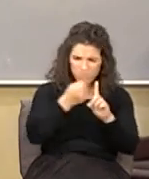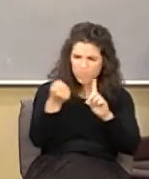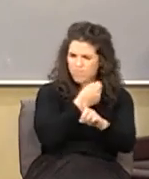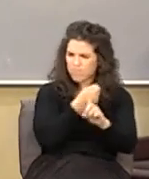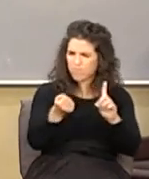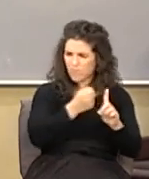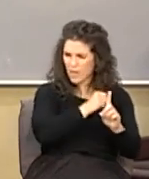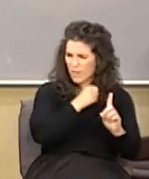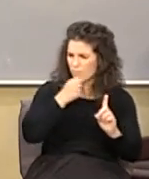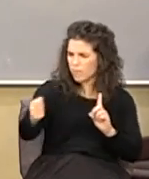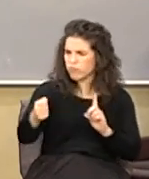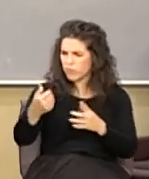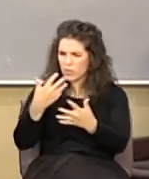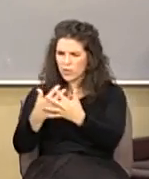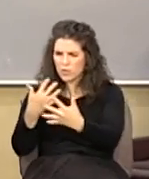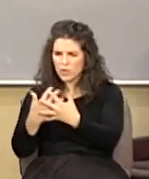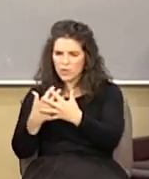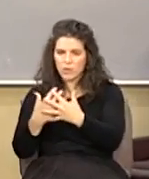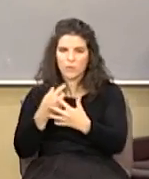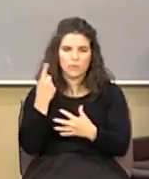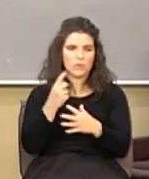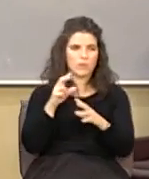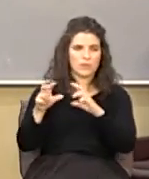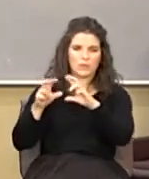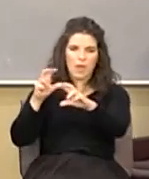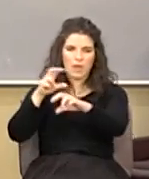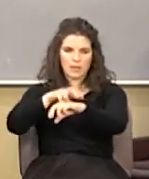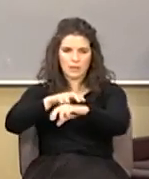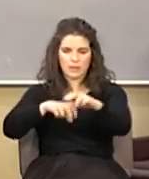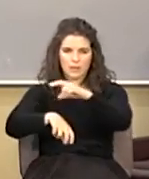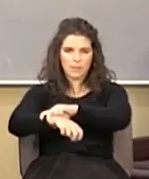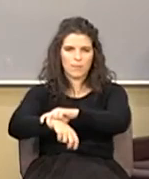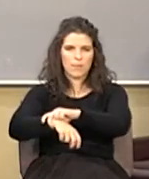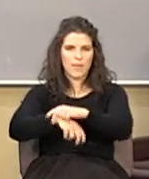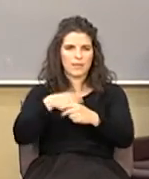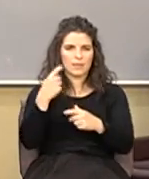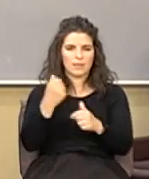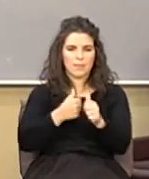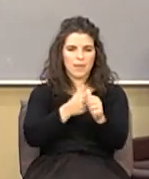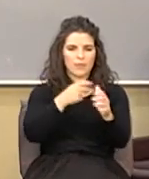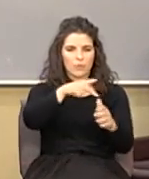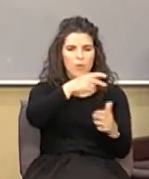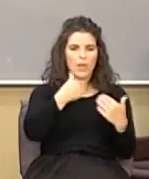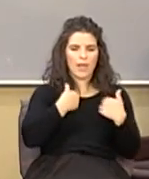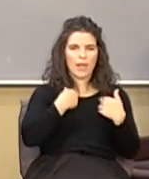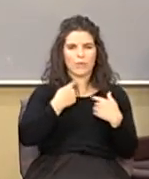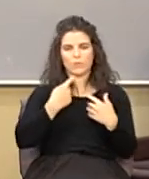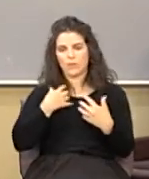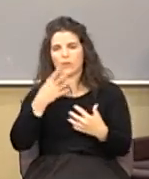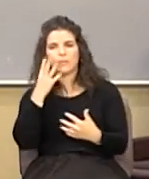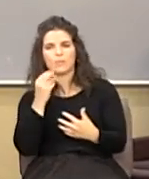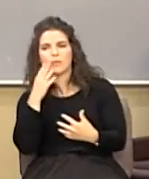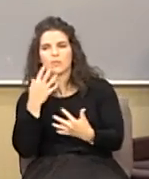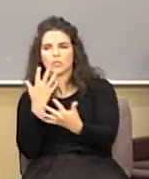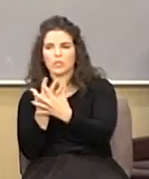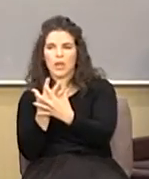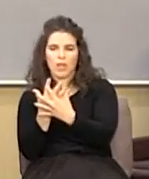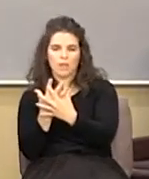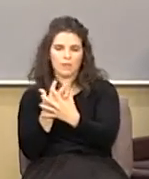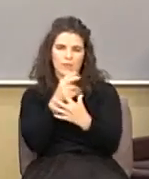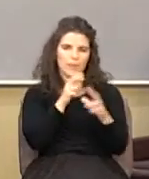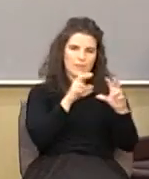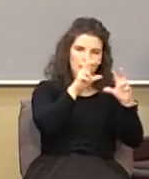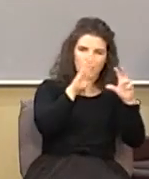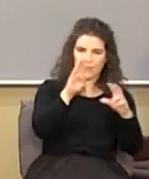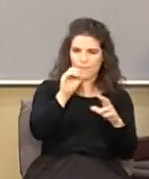jail. Somebody said the only stocks and bonds the apostle Paul ever had were the ones who got in jail and they put him